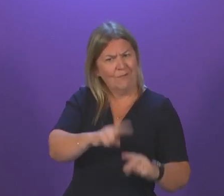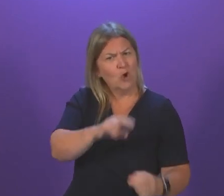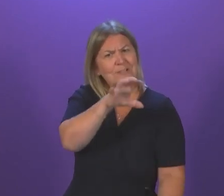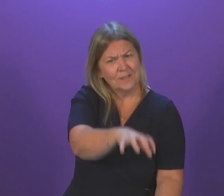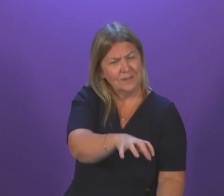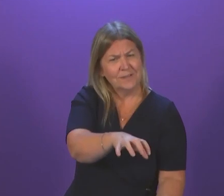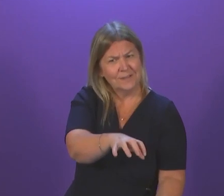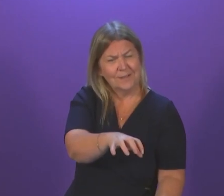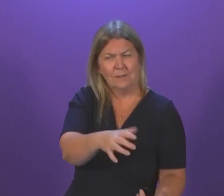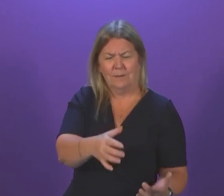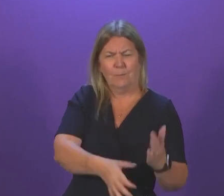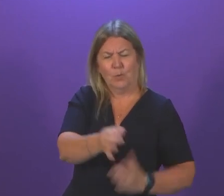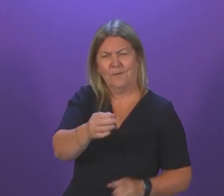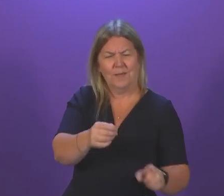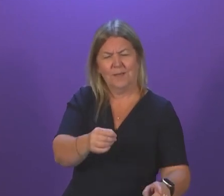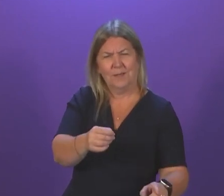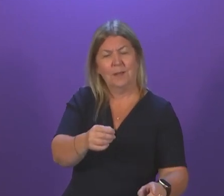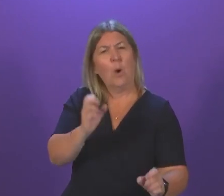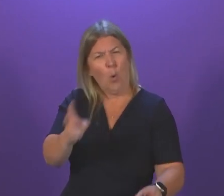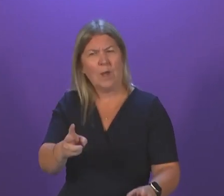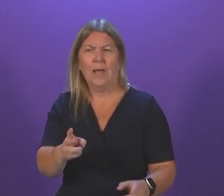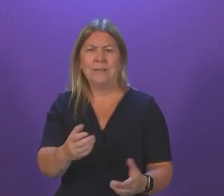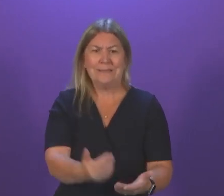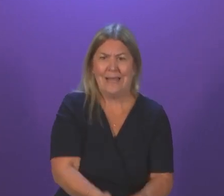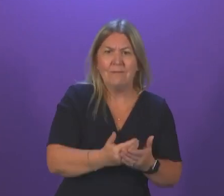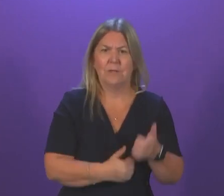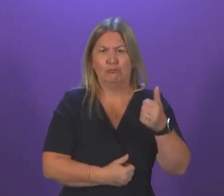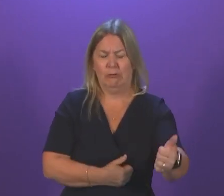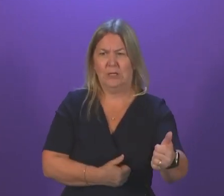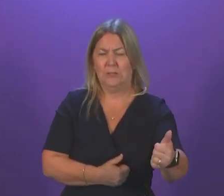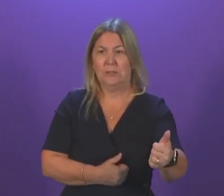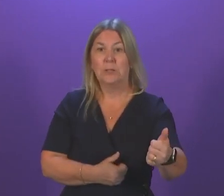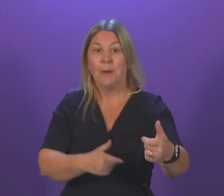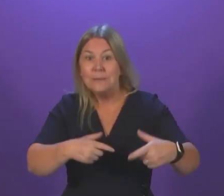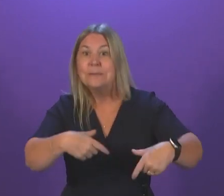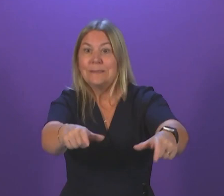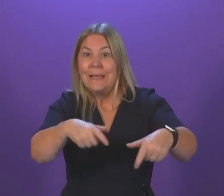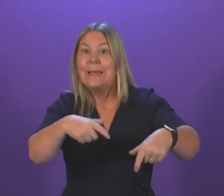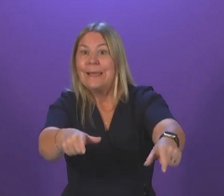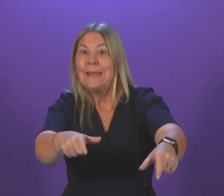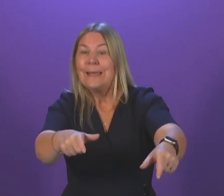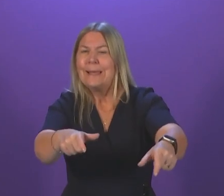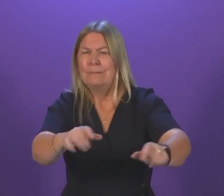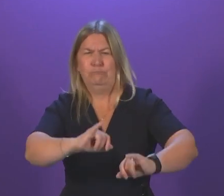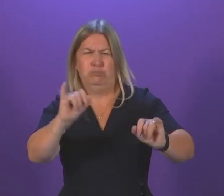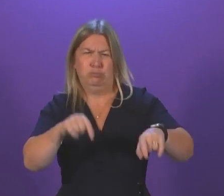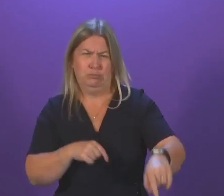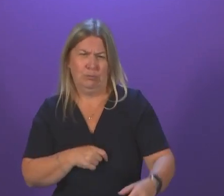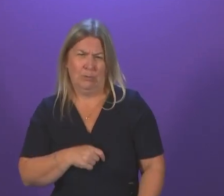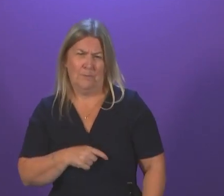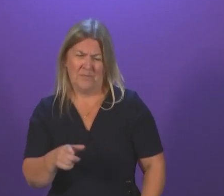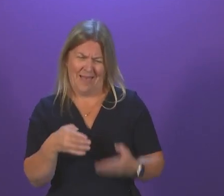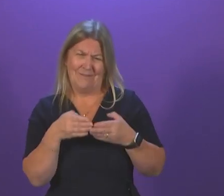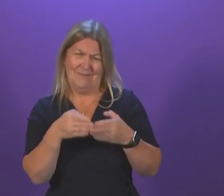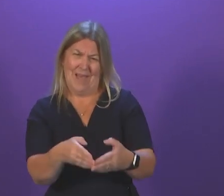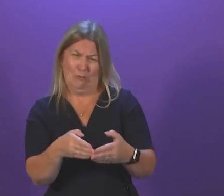is one thing, but sustaining the yard is another. Launching a ferry with painted on windows – really, is that the best we